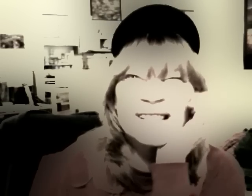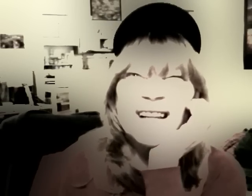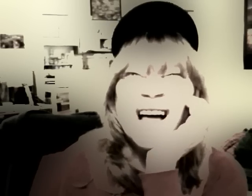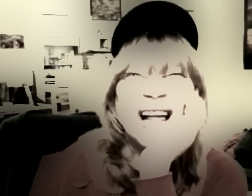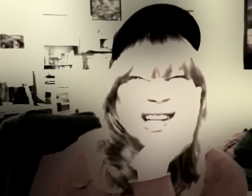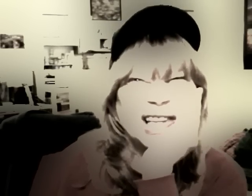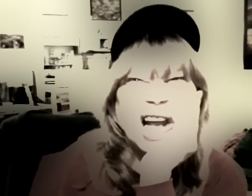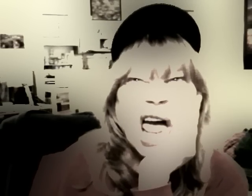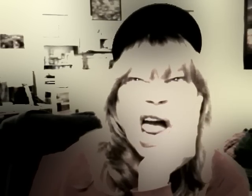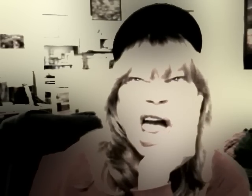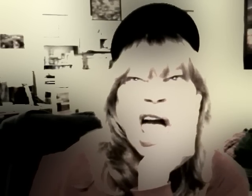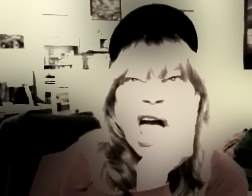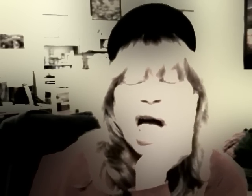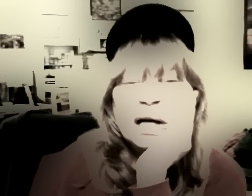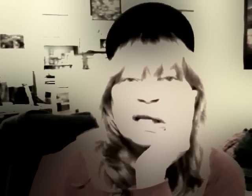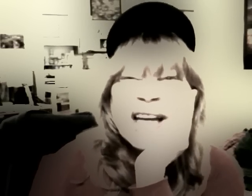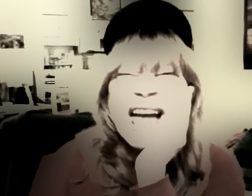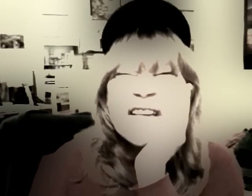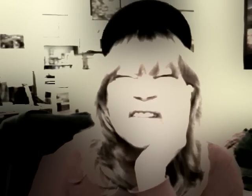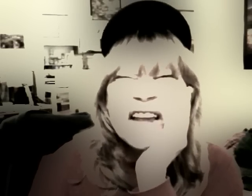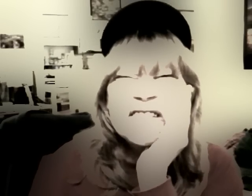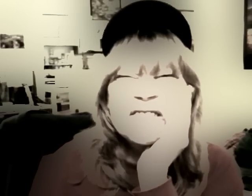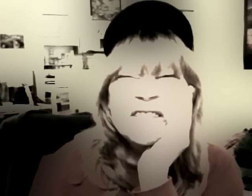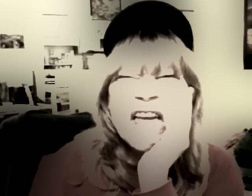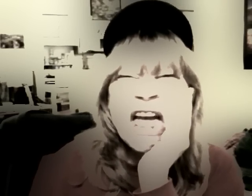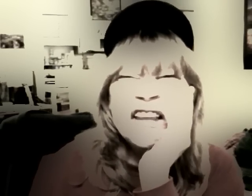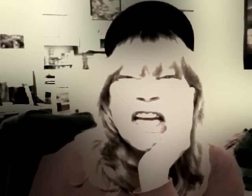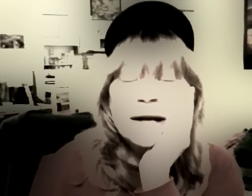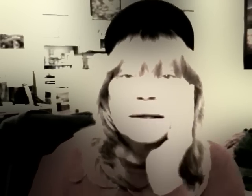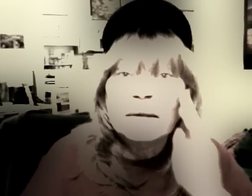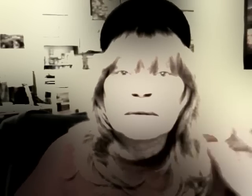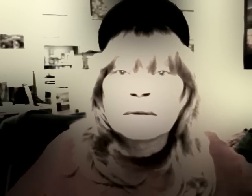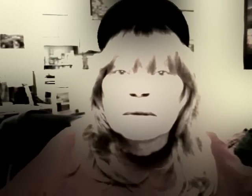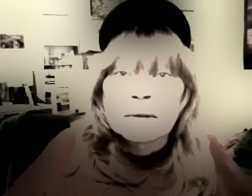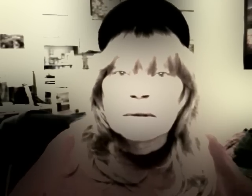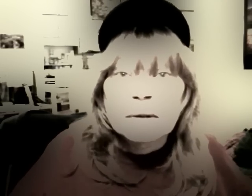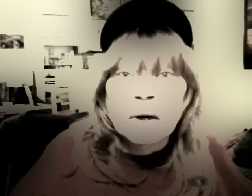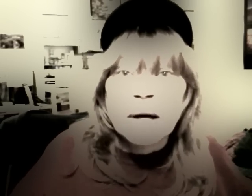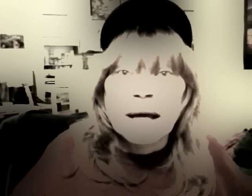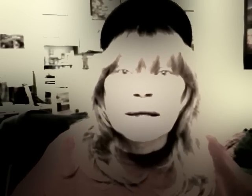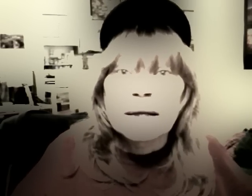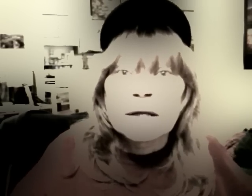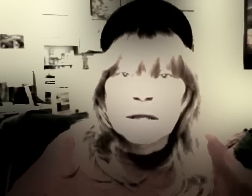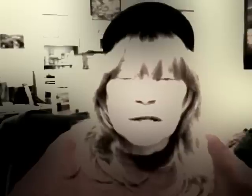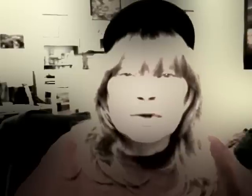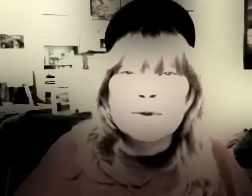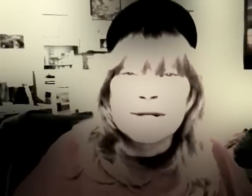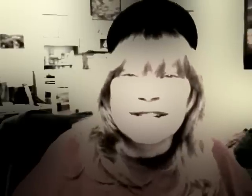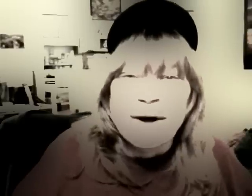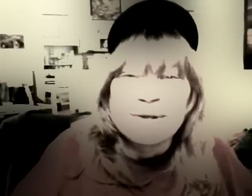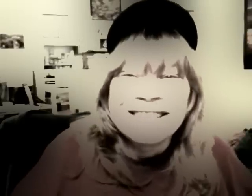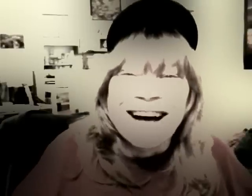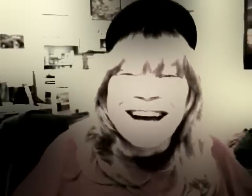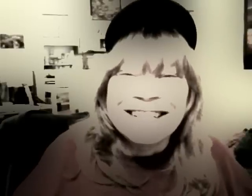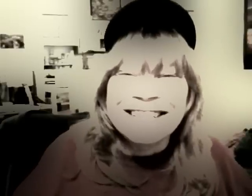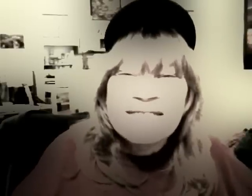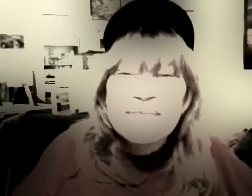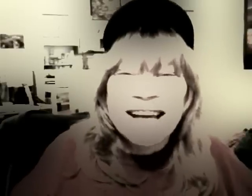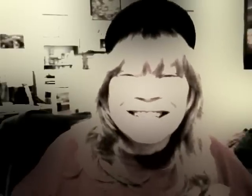the island today. I don't understand it. Okay? Then use 1 John 1.9. And he'll